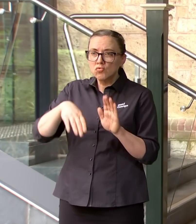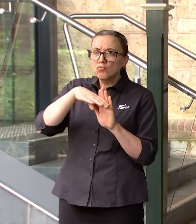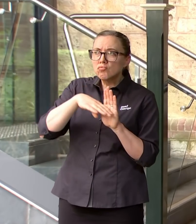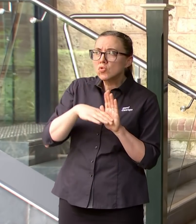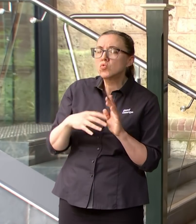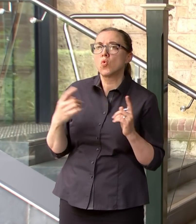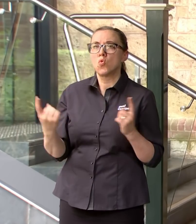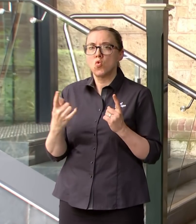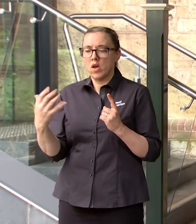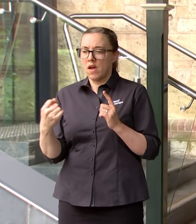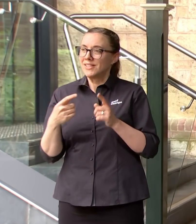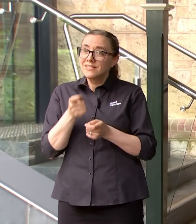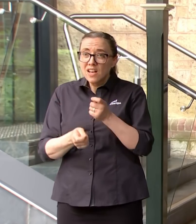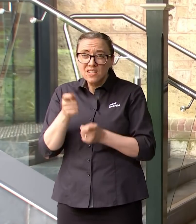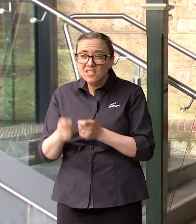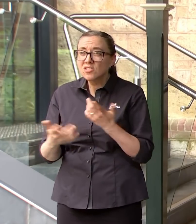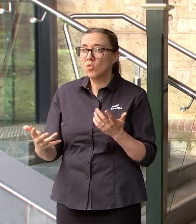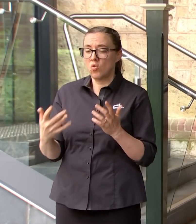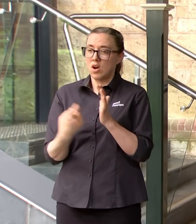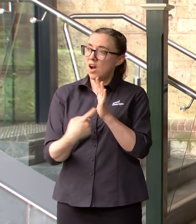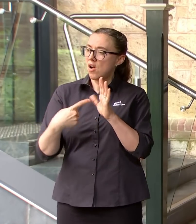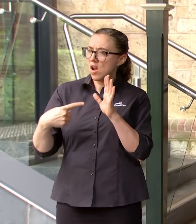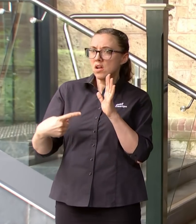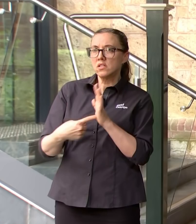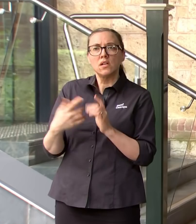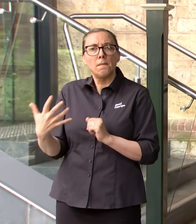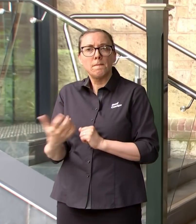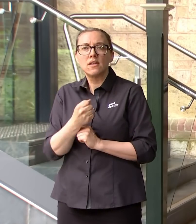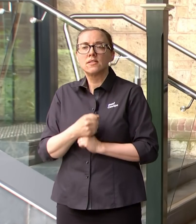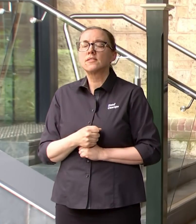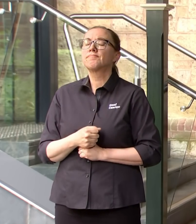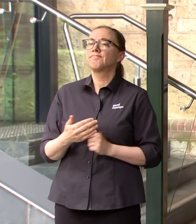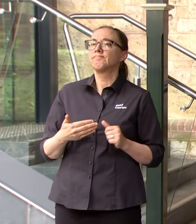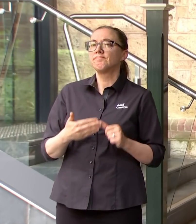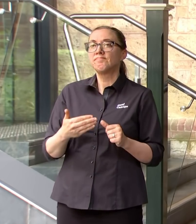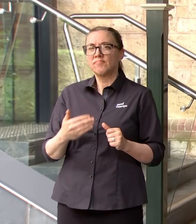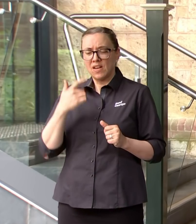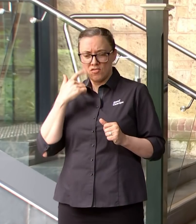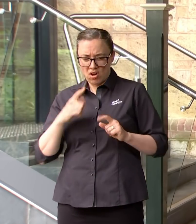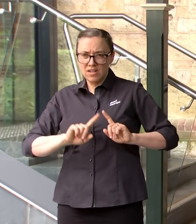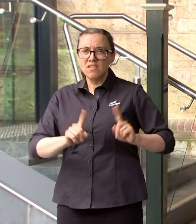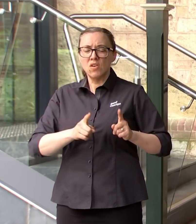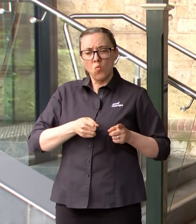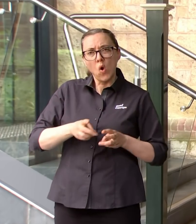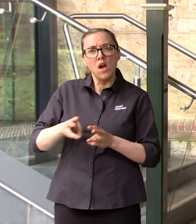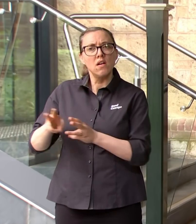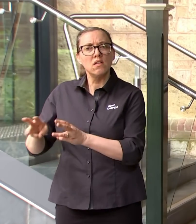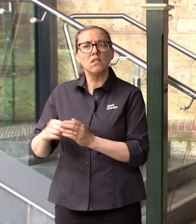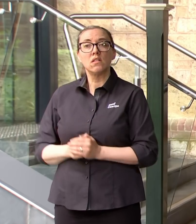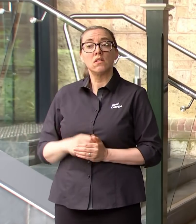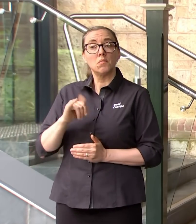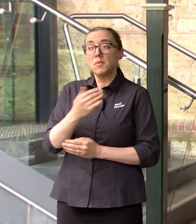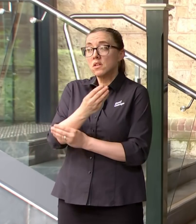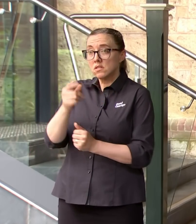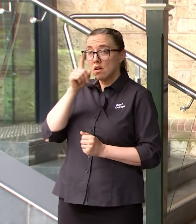out? Yes, so there are different approaches that are being considered where people may use rapid antigen tests